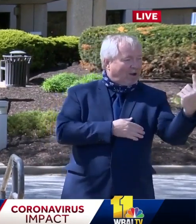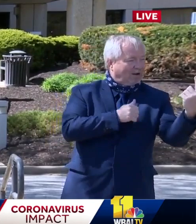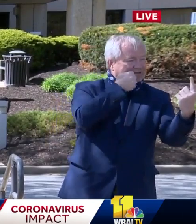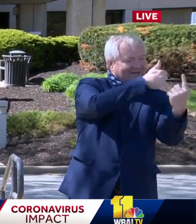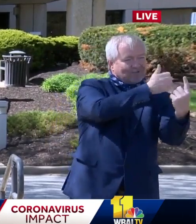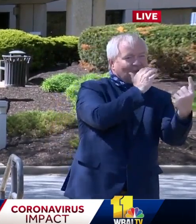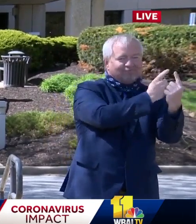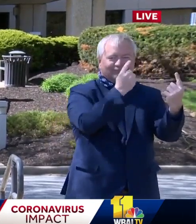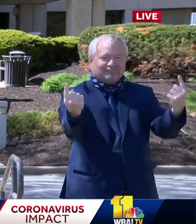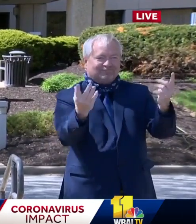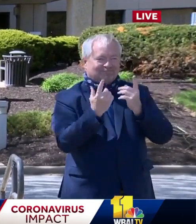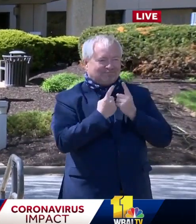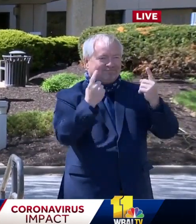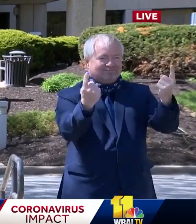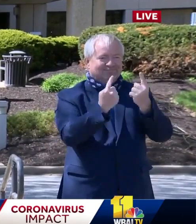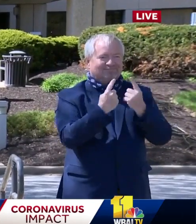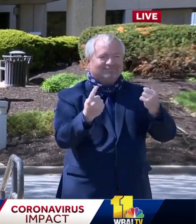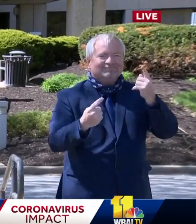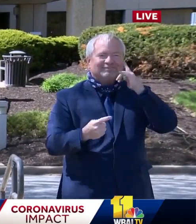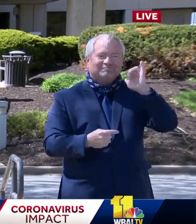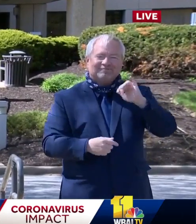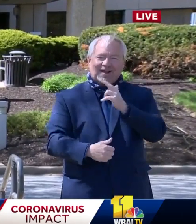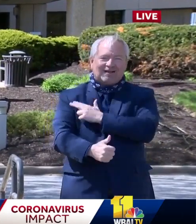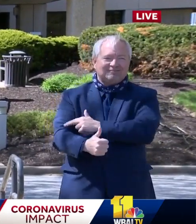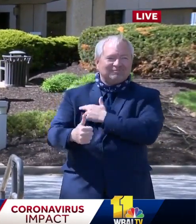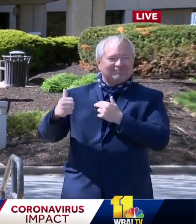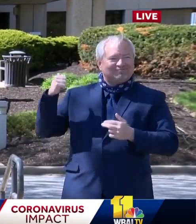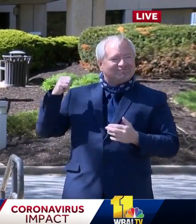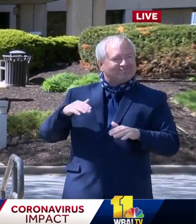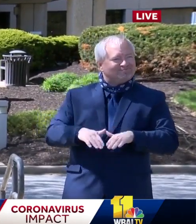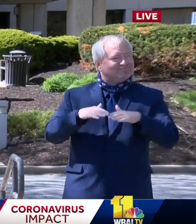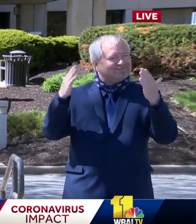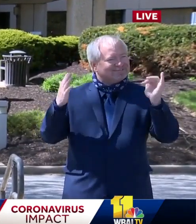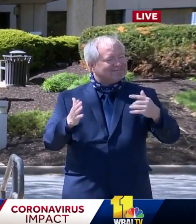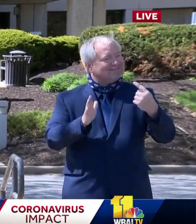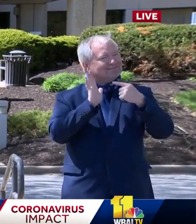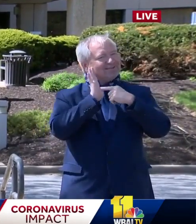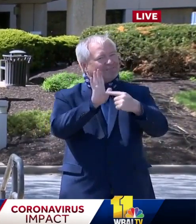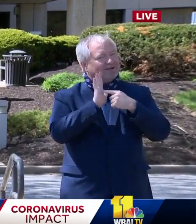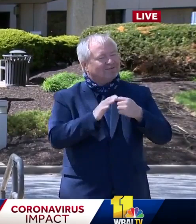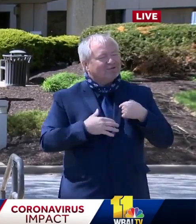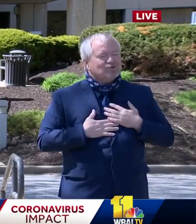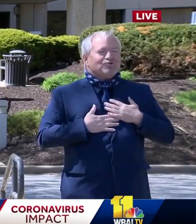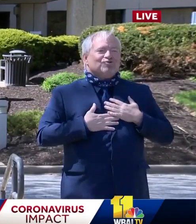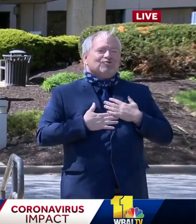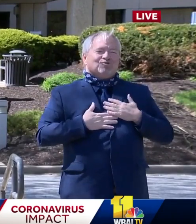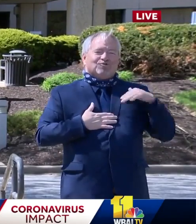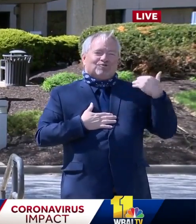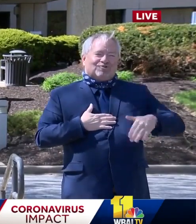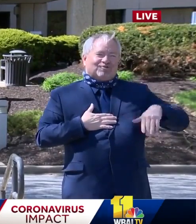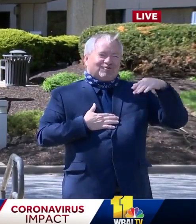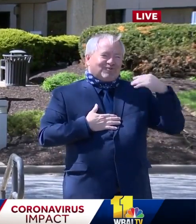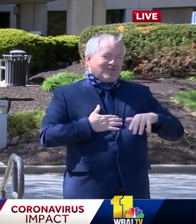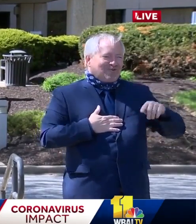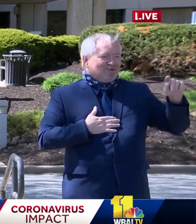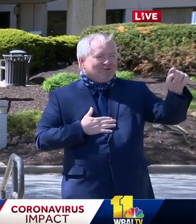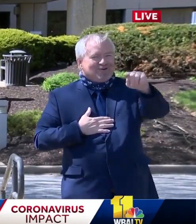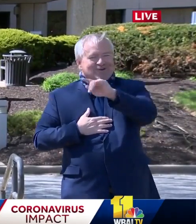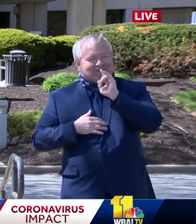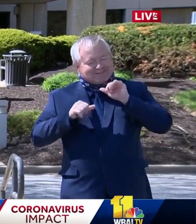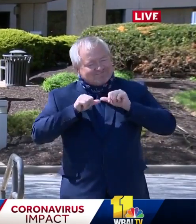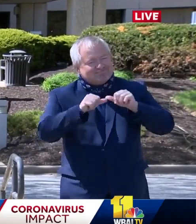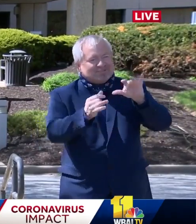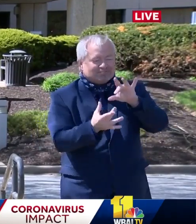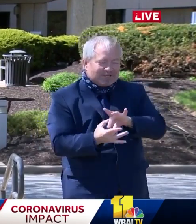that we're here for today, it's just another kind of shining example of the very spirit of our Maryland